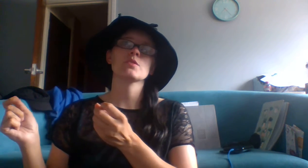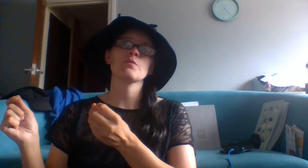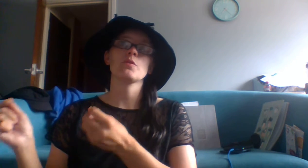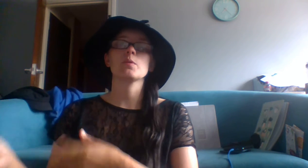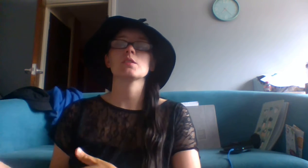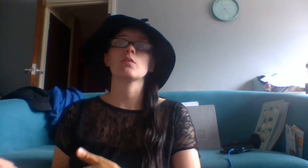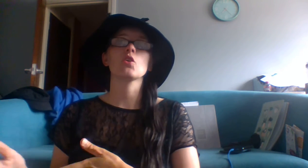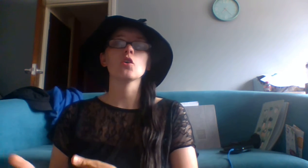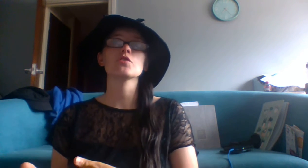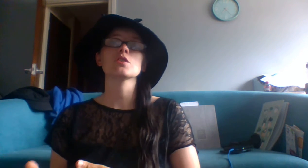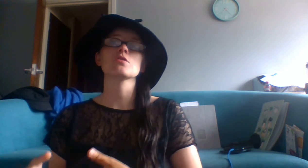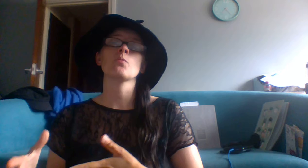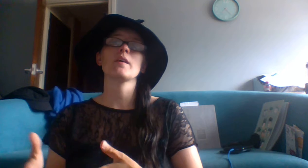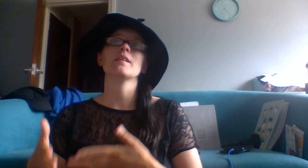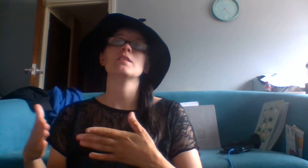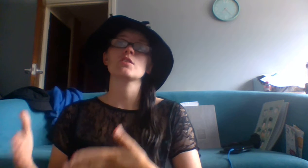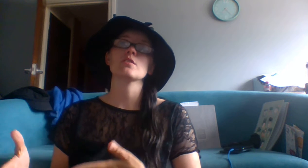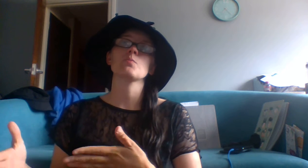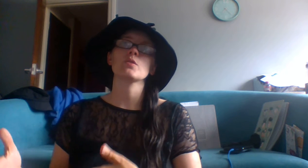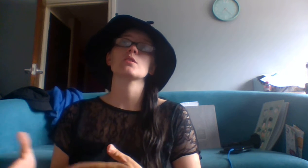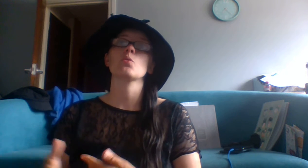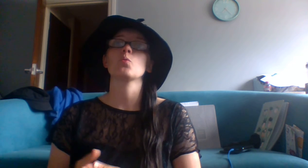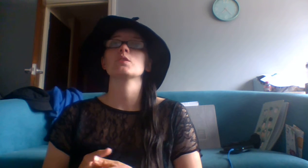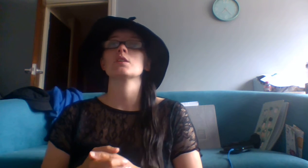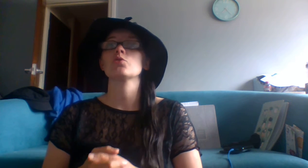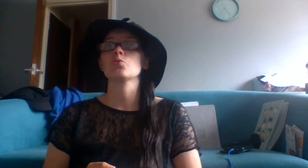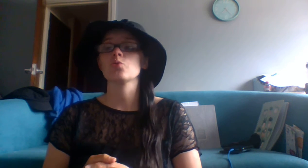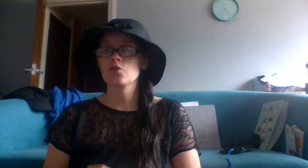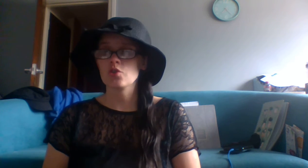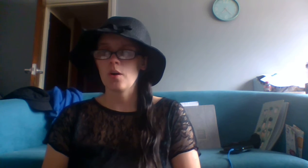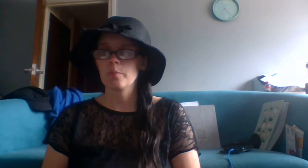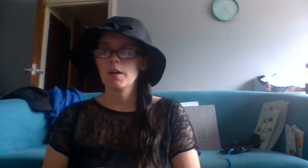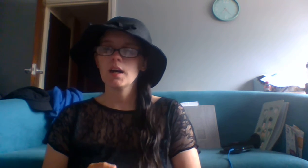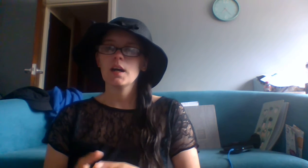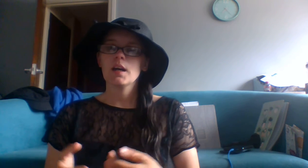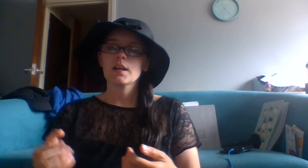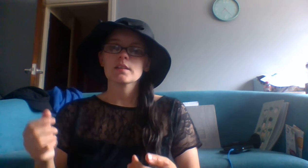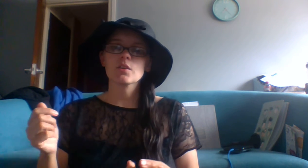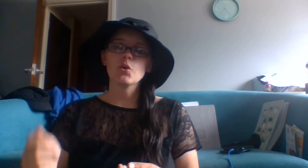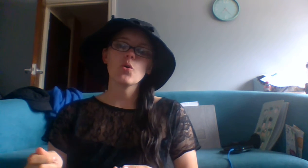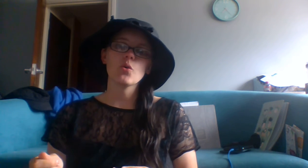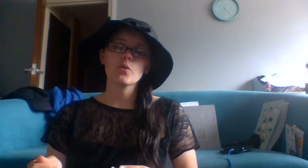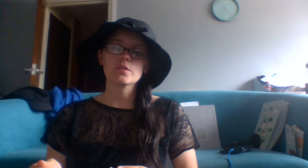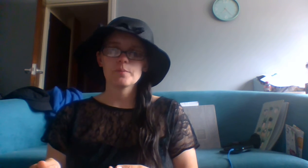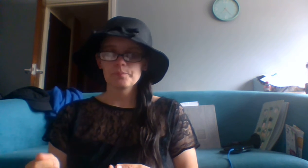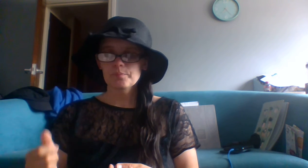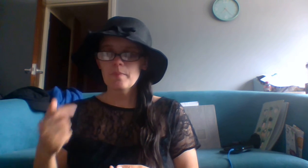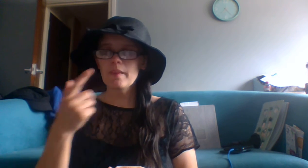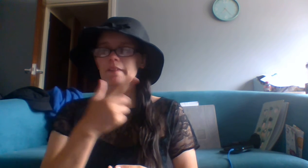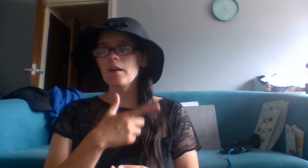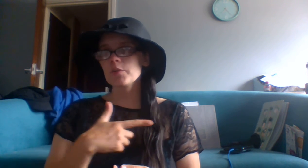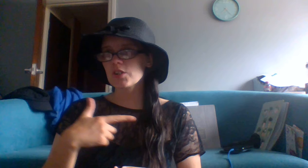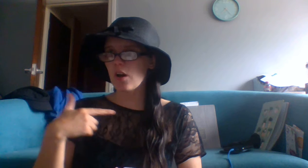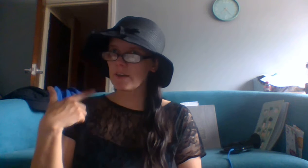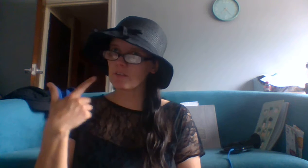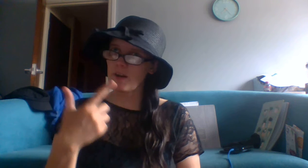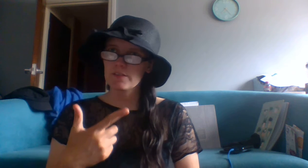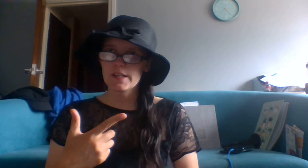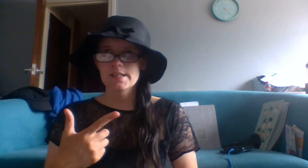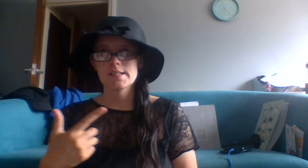was through his own conscience or whether he just wanted the hauntings to stop. The cord that was tied around his